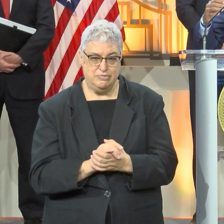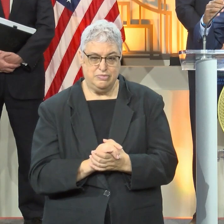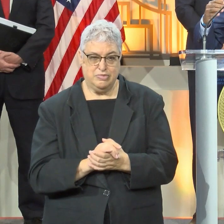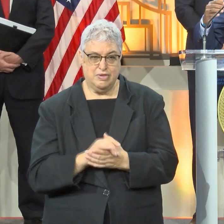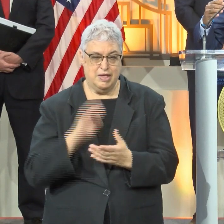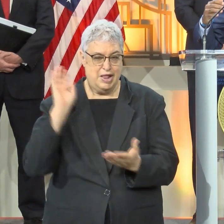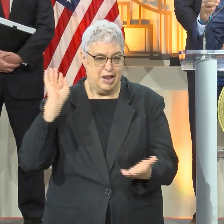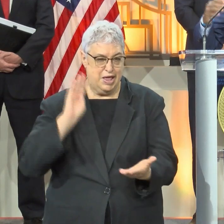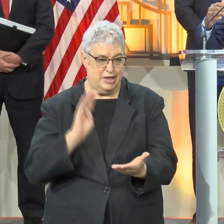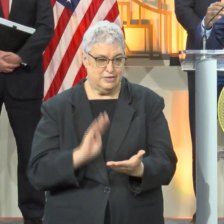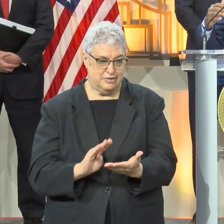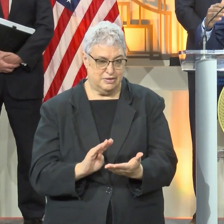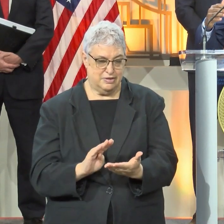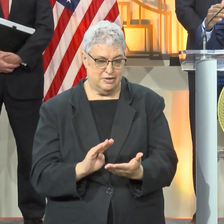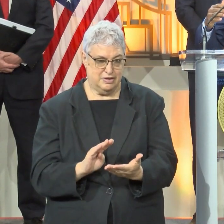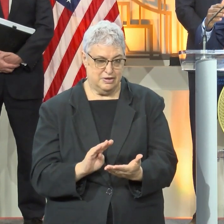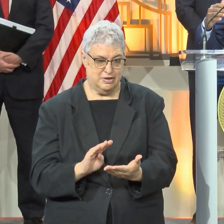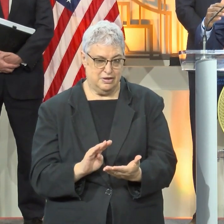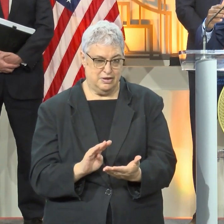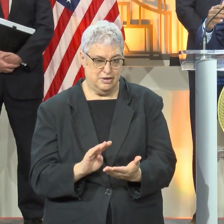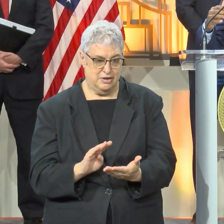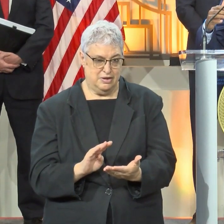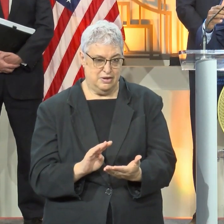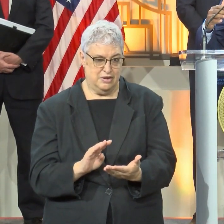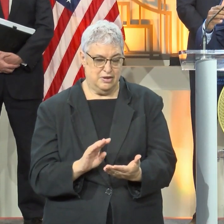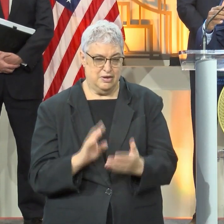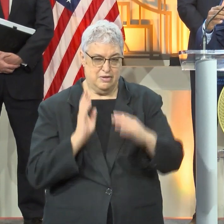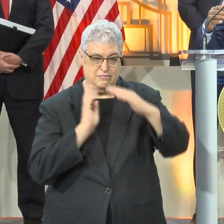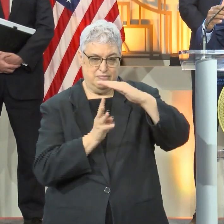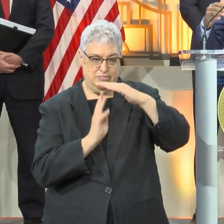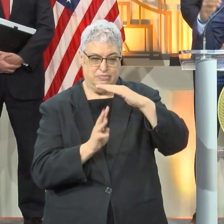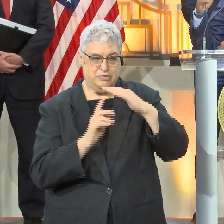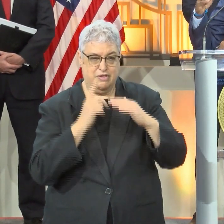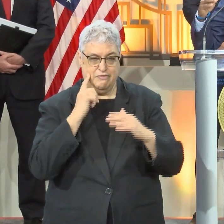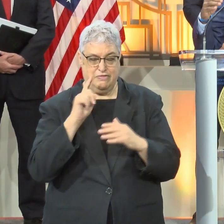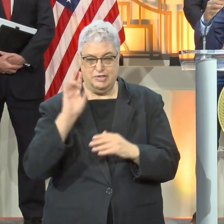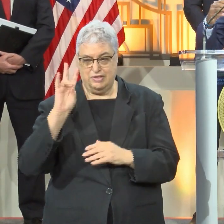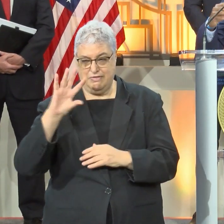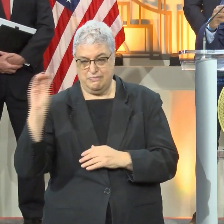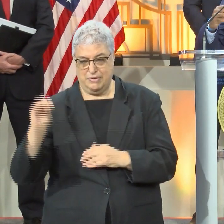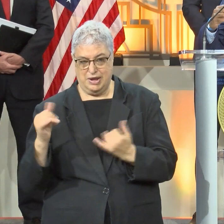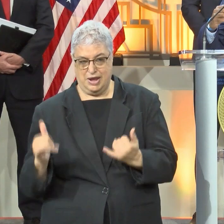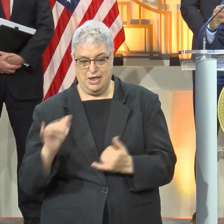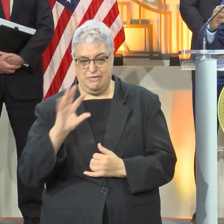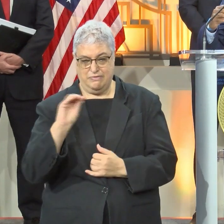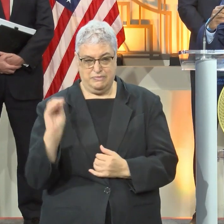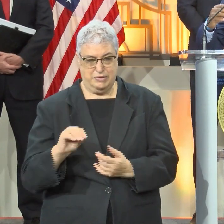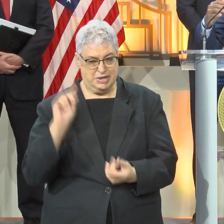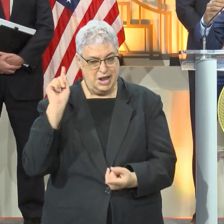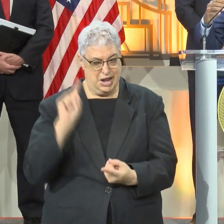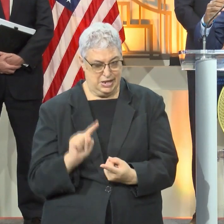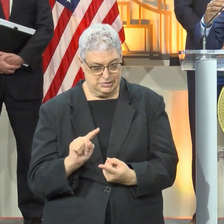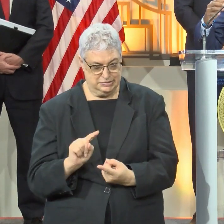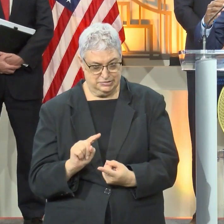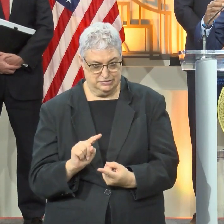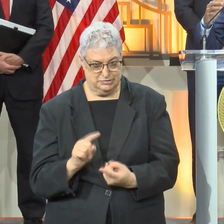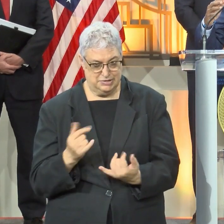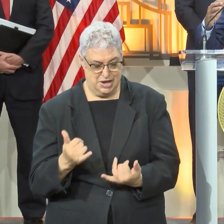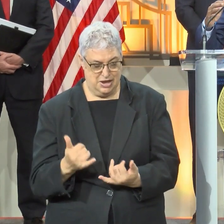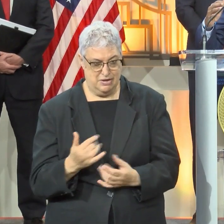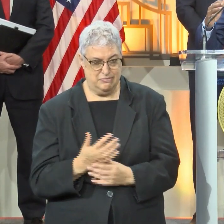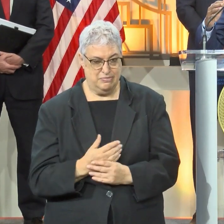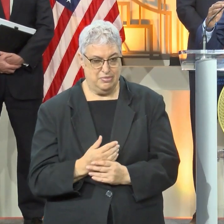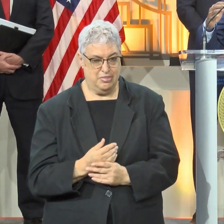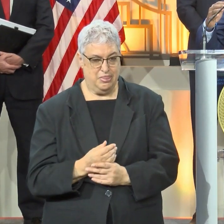scaled back the state has still scaled back the occupancy for restaurants from 75 to 50 percent and and